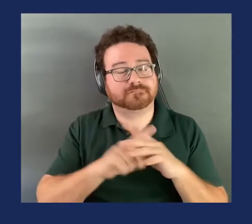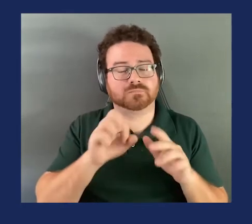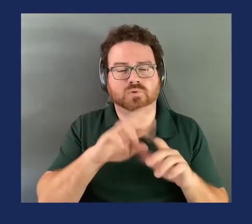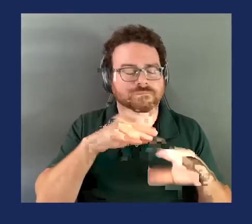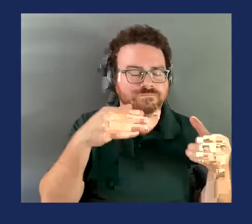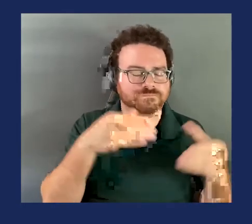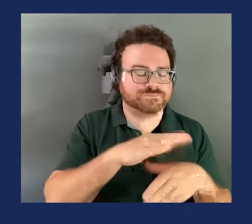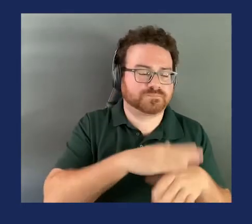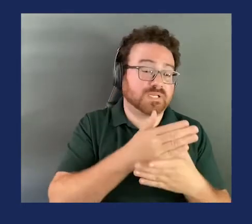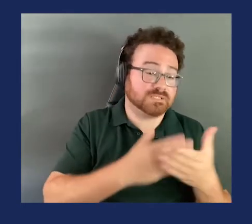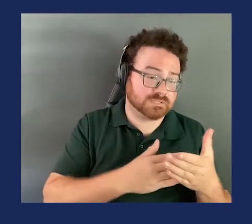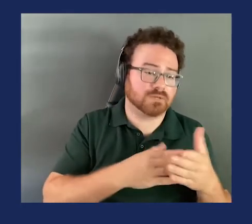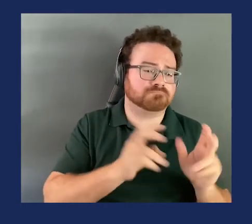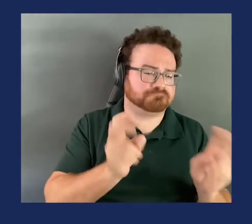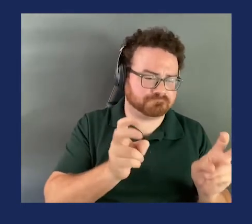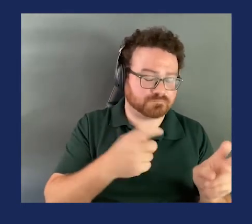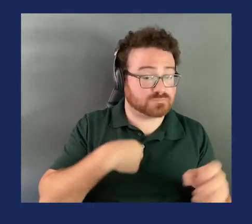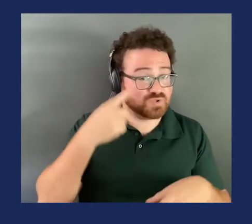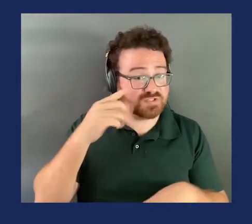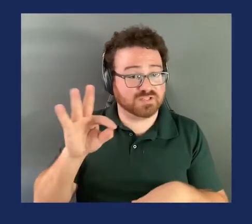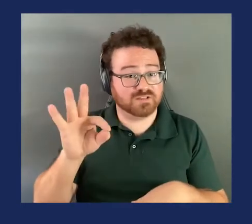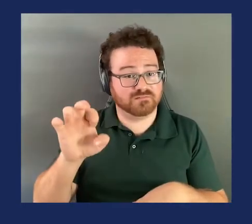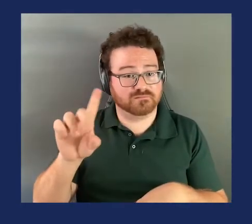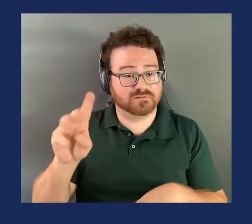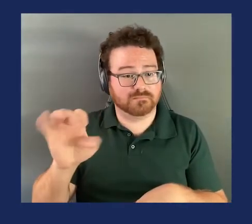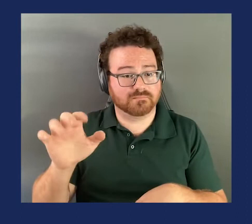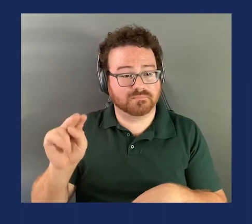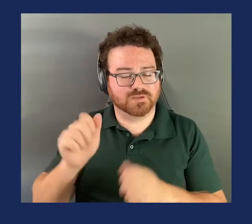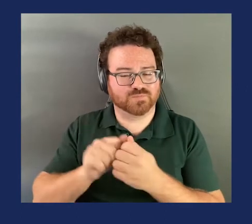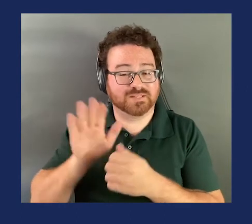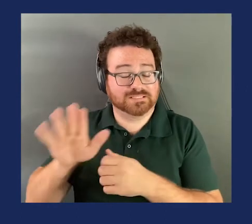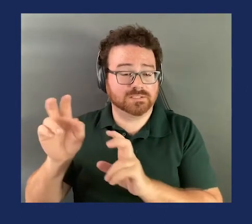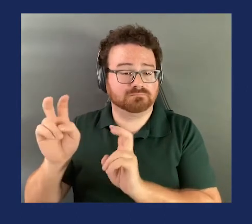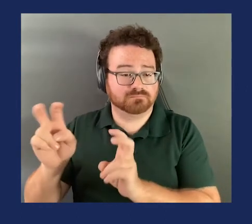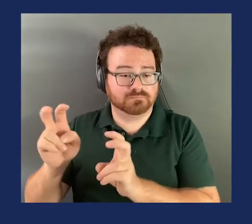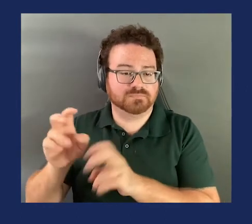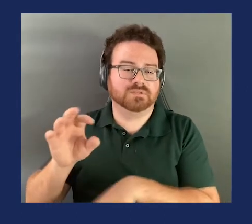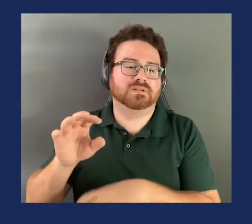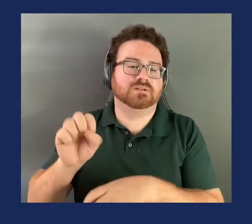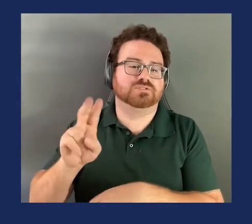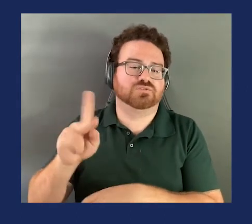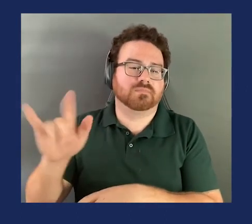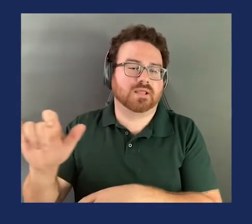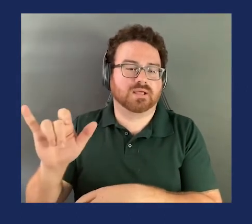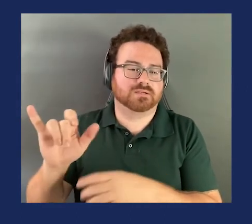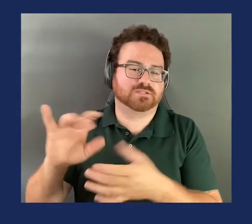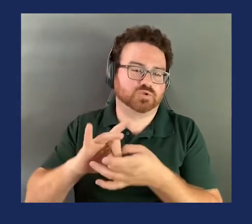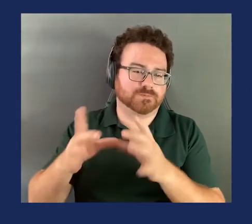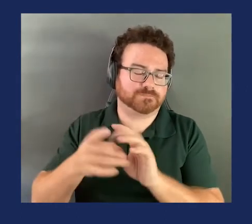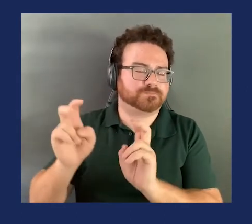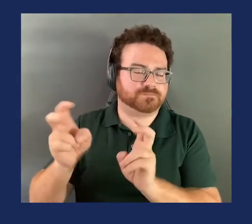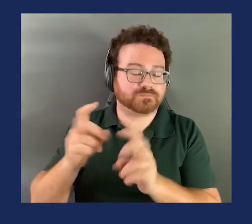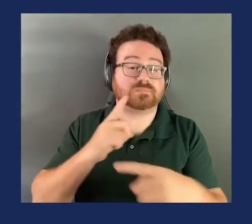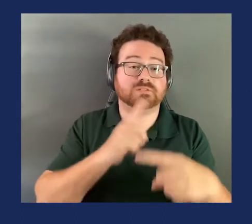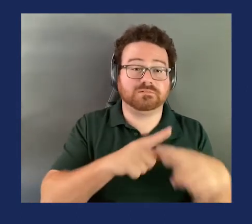think Commissioner Feldman's point today about supply chain issues with regard to Commissioner Trumka's stockpiling amendment is a very good point.